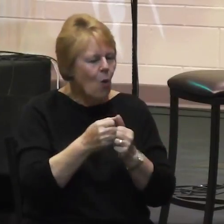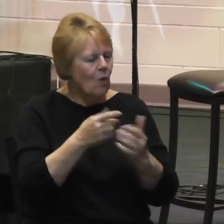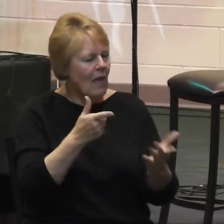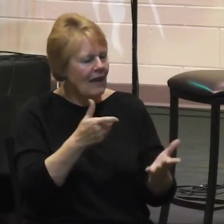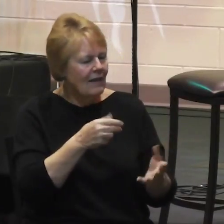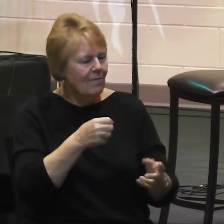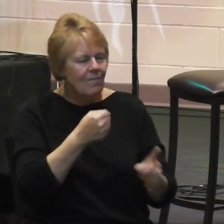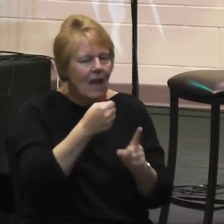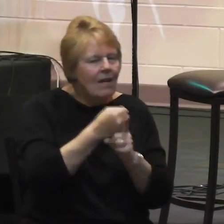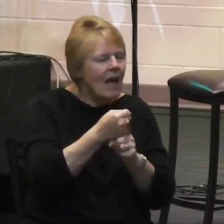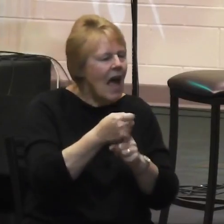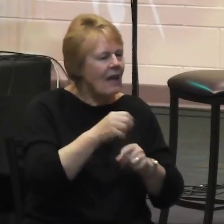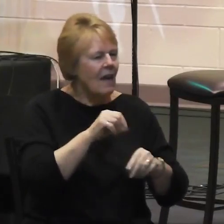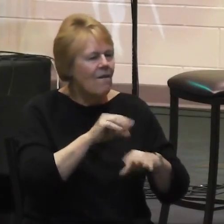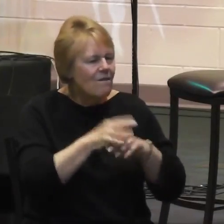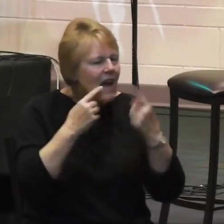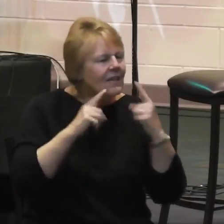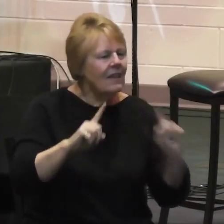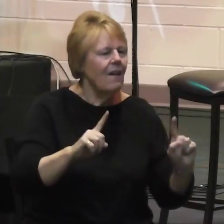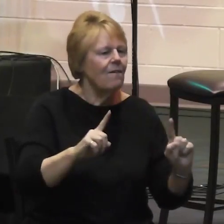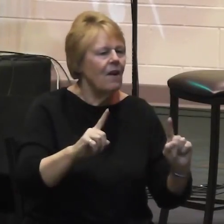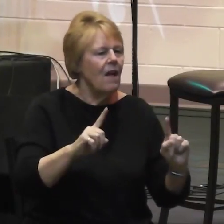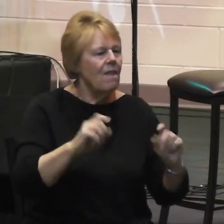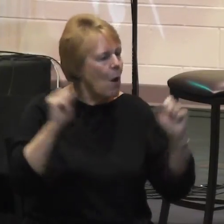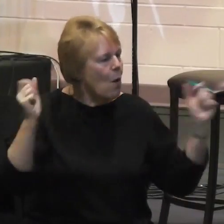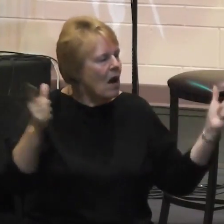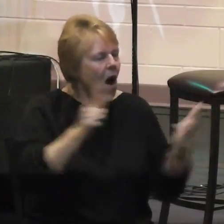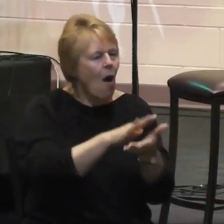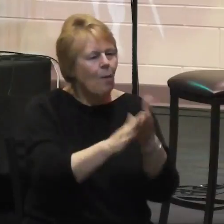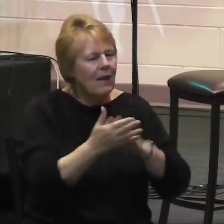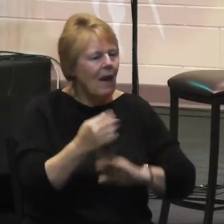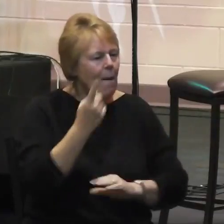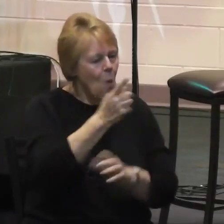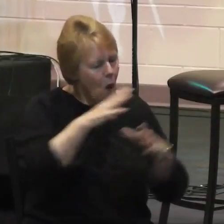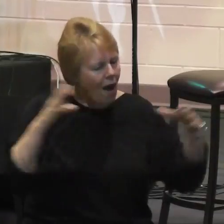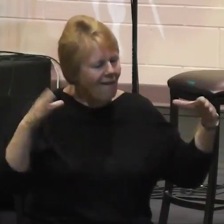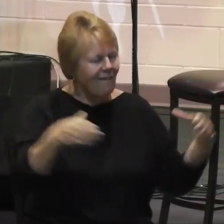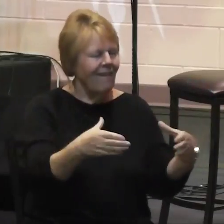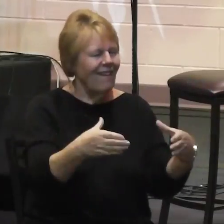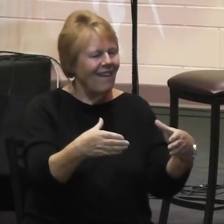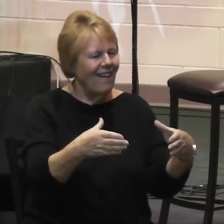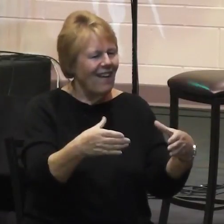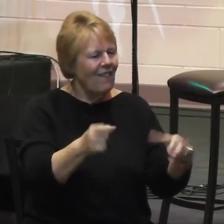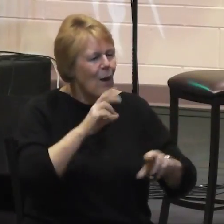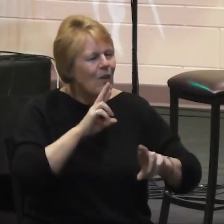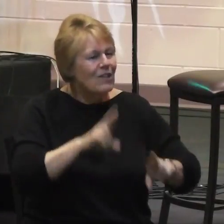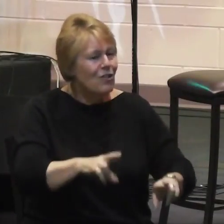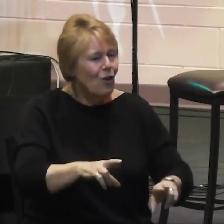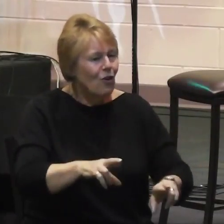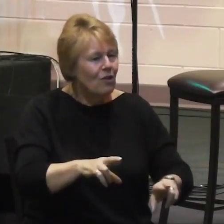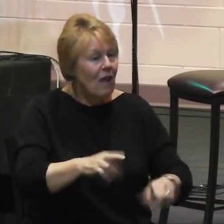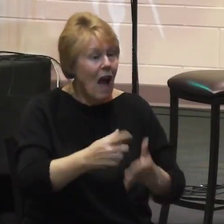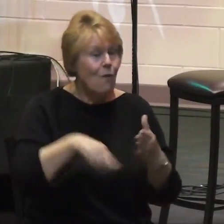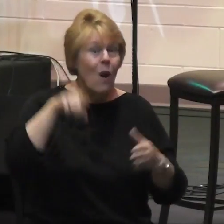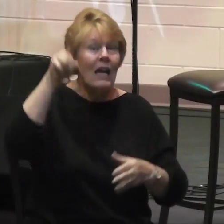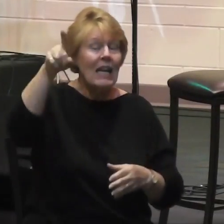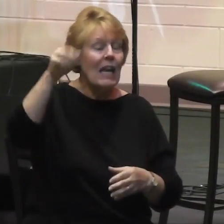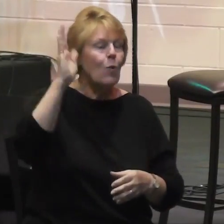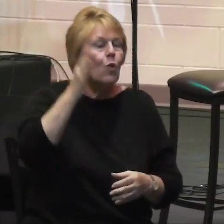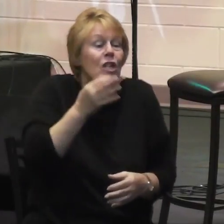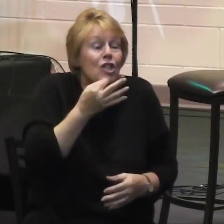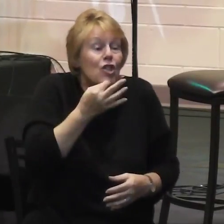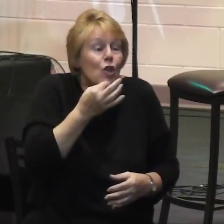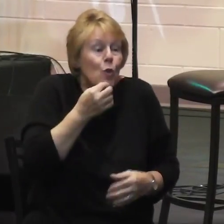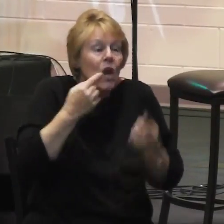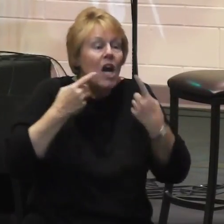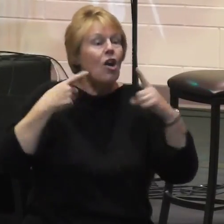the apostles and with the believers. The outcome of what he would soon accomplish on the cross would be